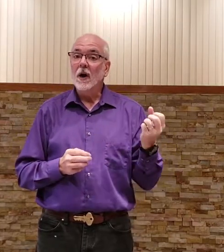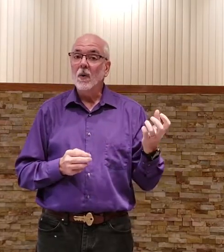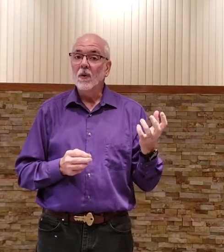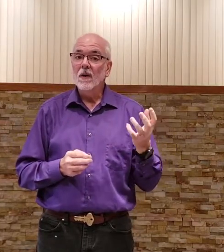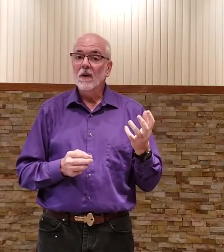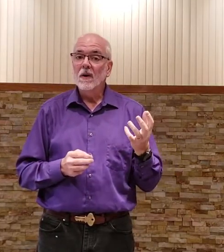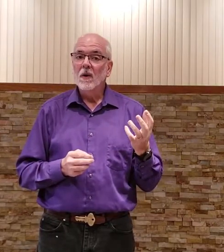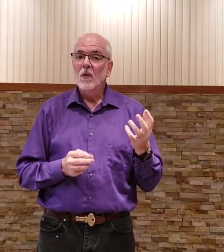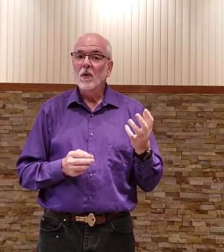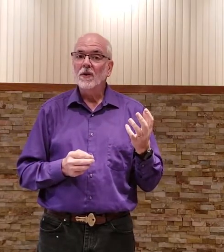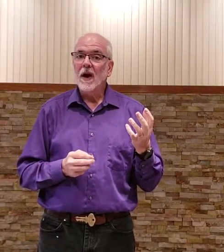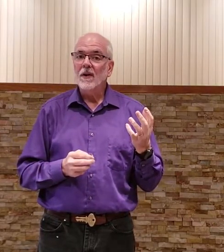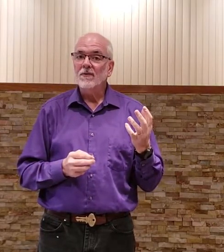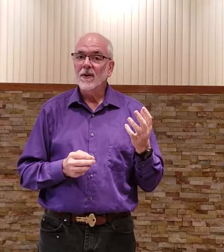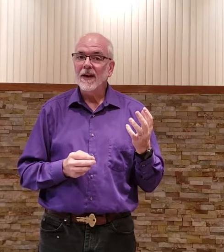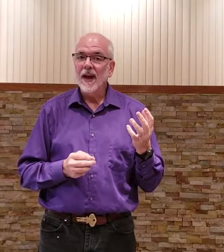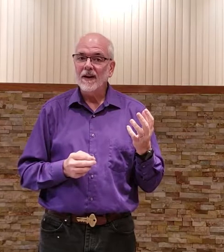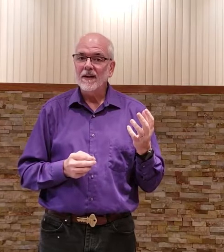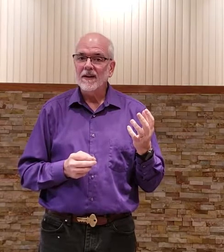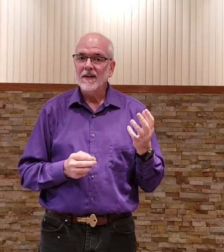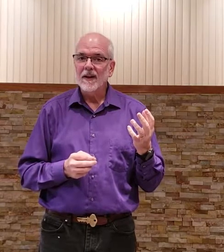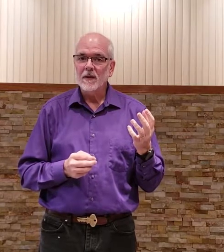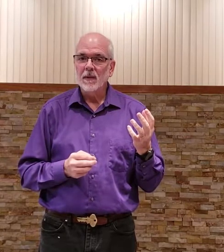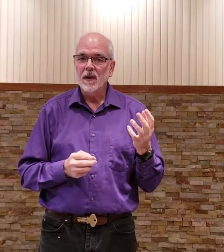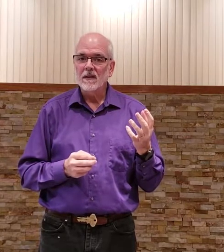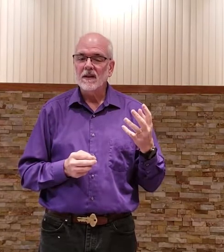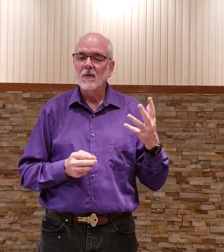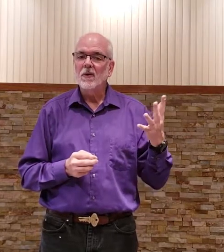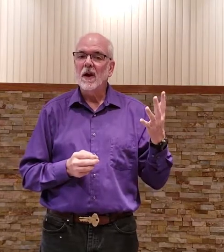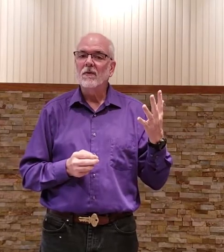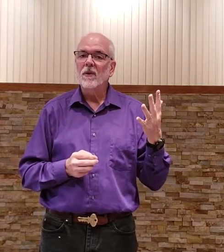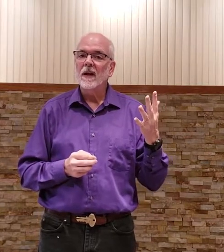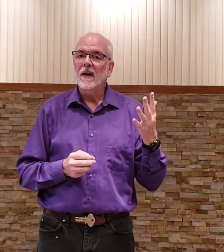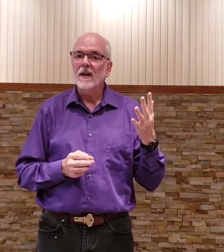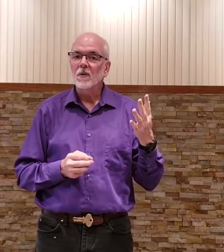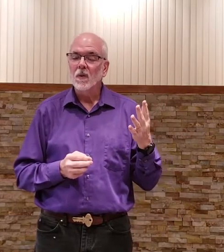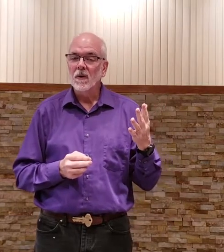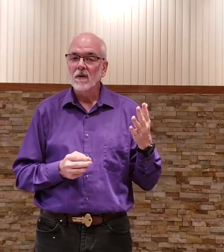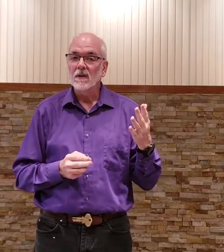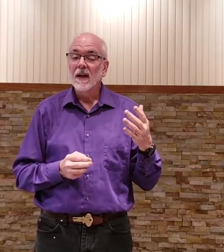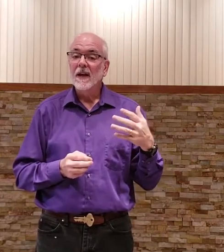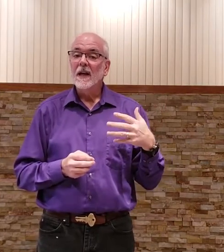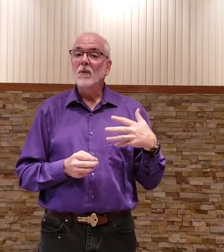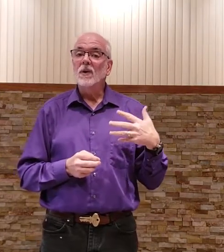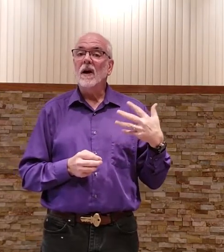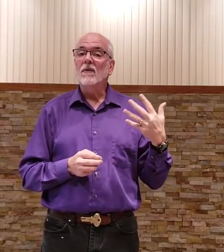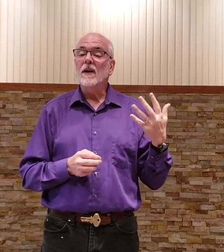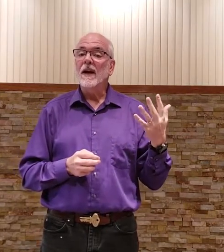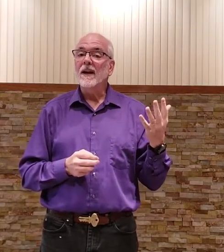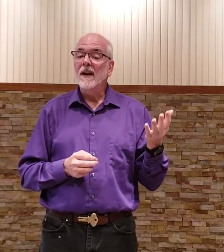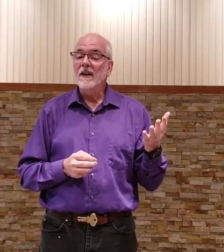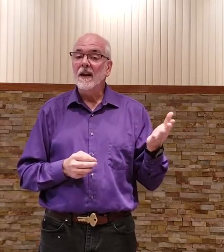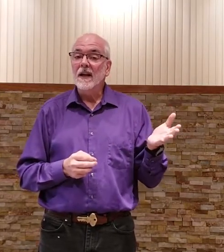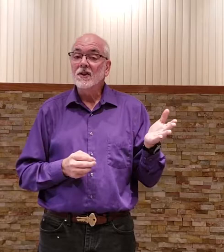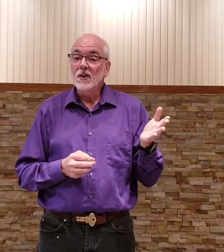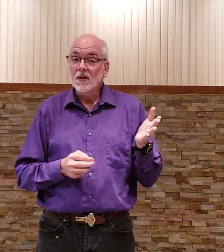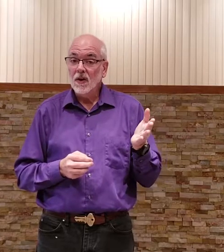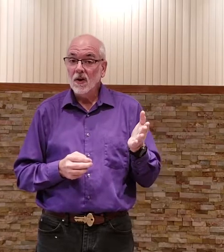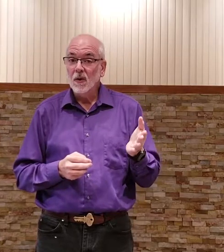will not forget its place it will not forget its words it will not forget anything it's just going to go